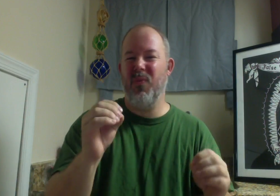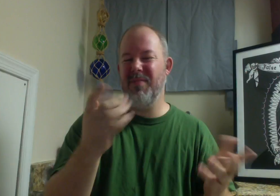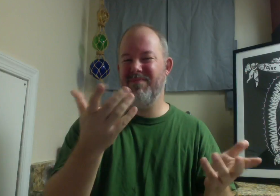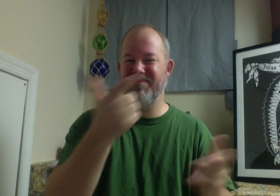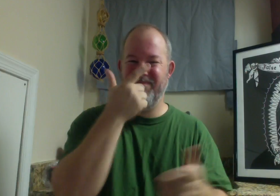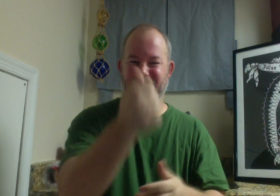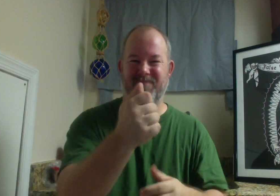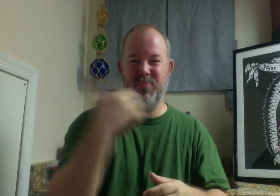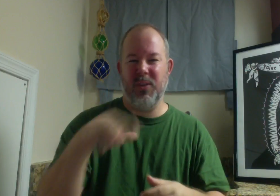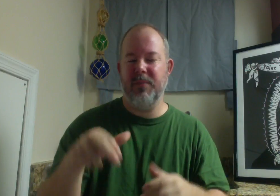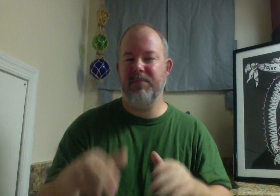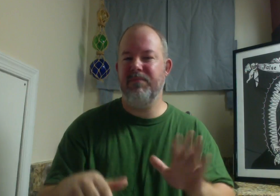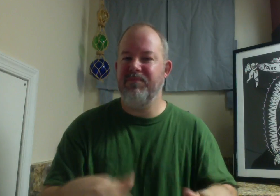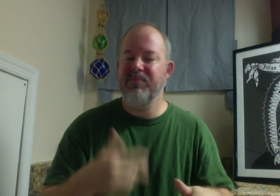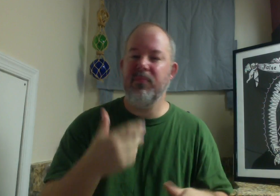I'm saying. There you are.